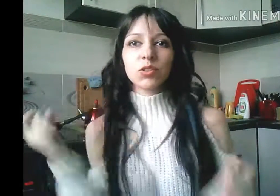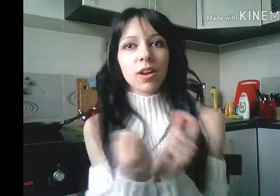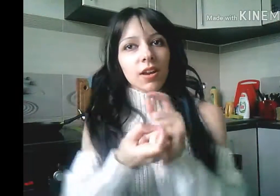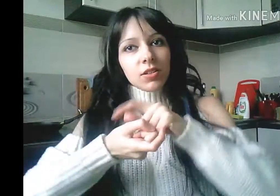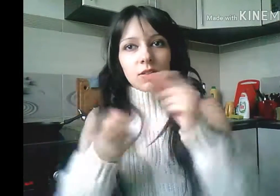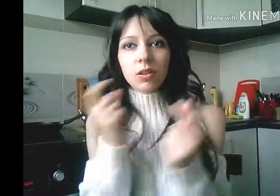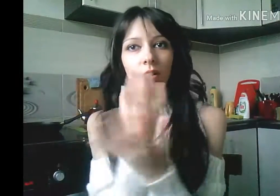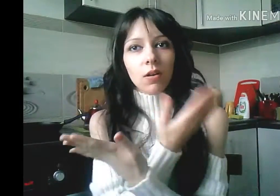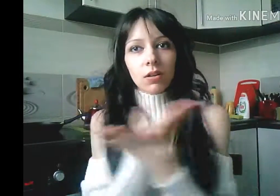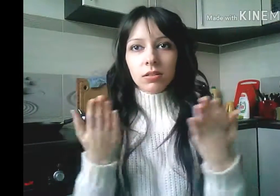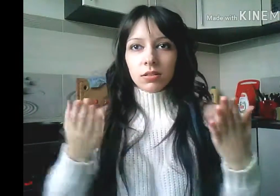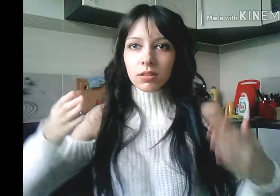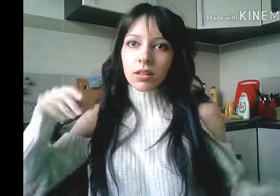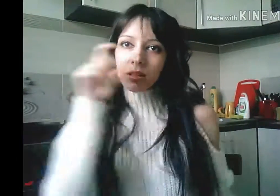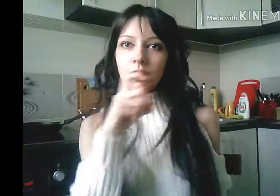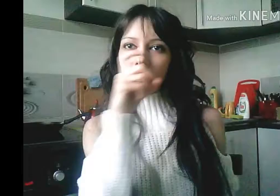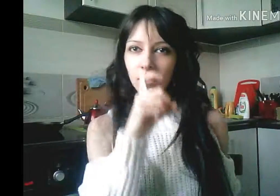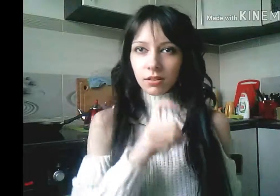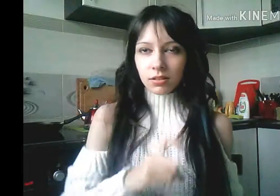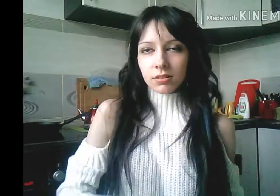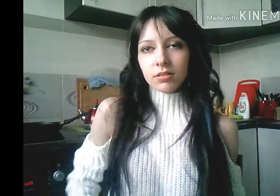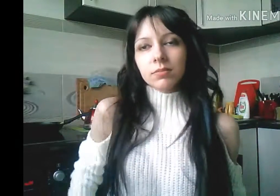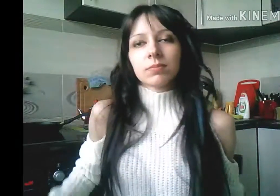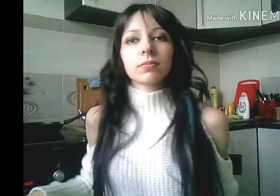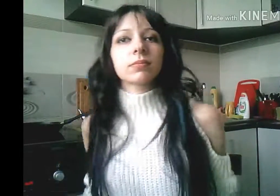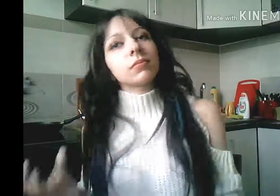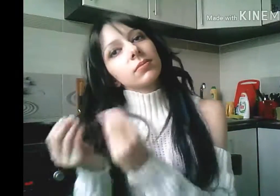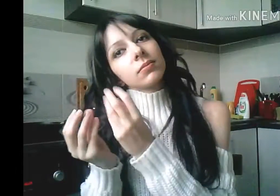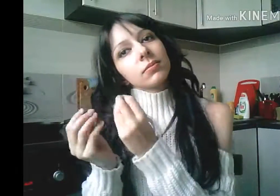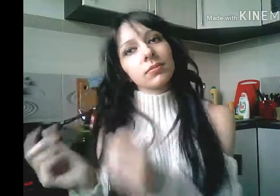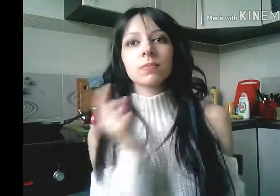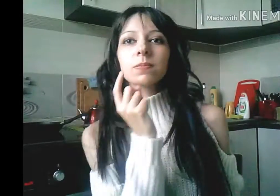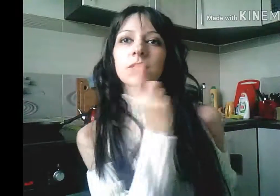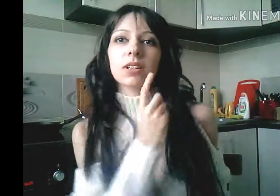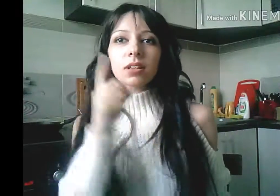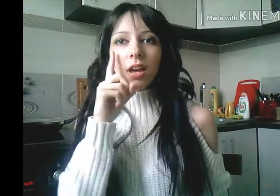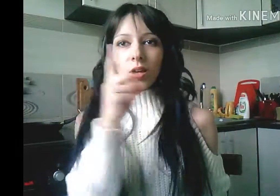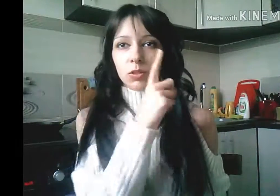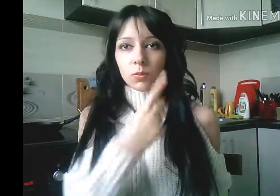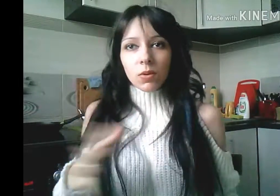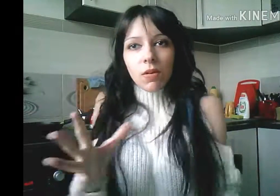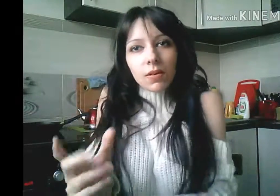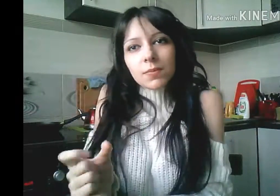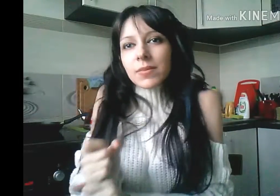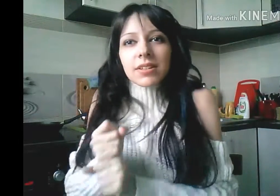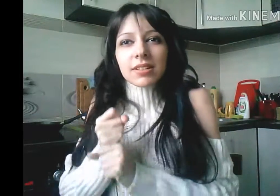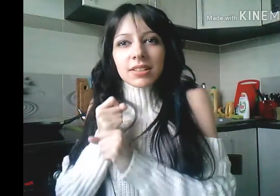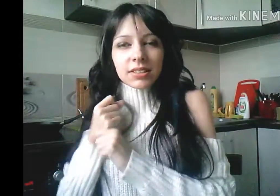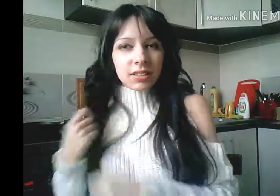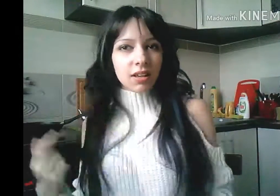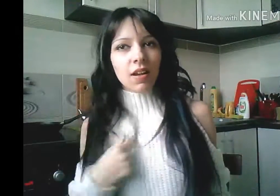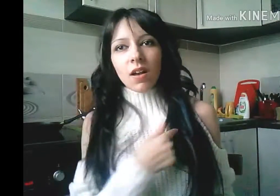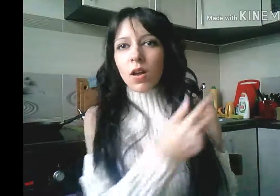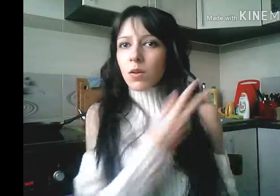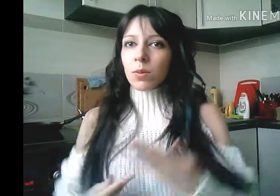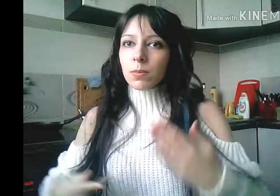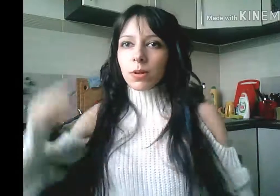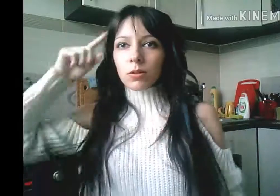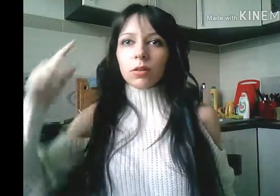changed it all, doll Velvet lips and the eyes to pull me in We both